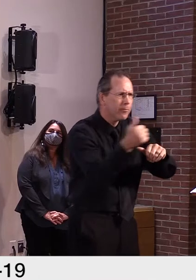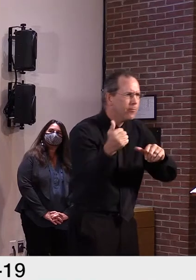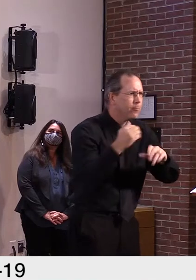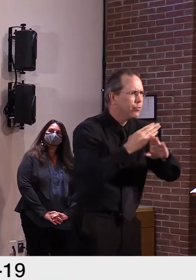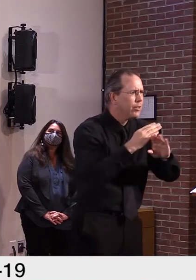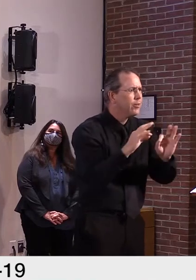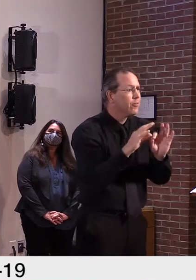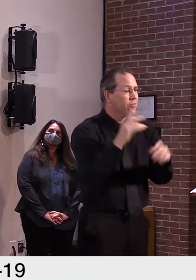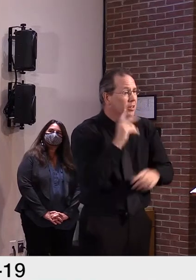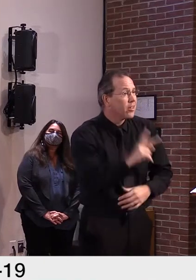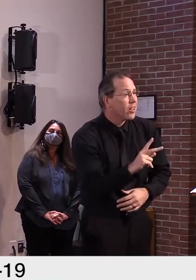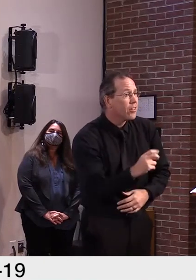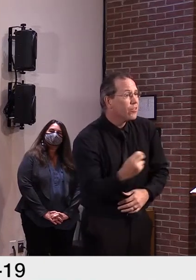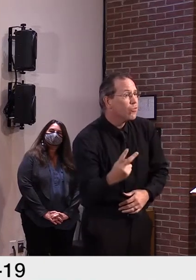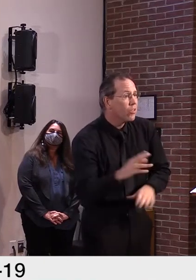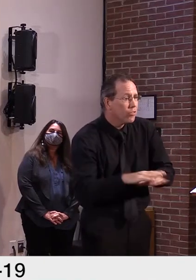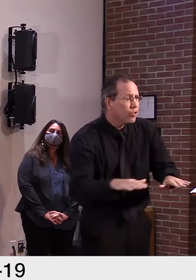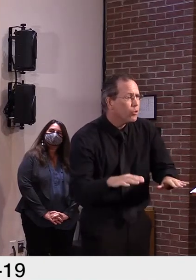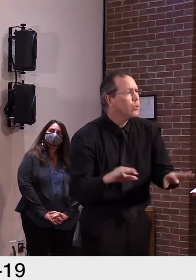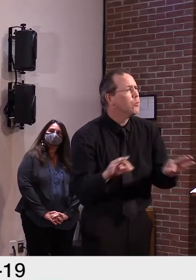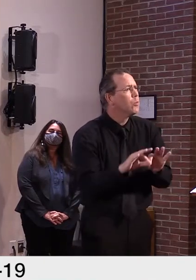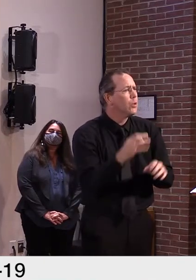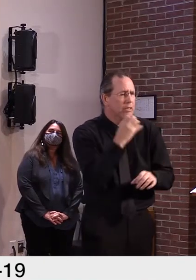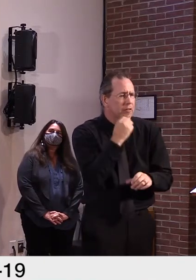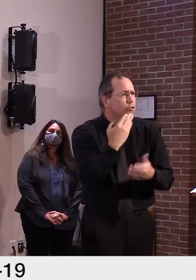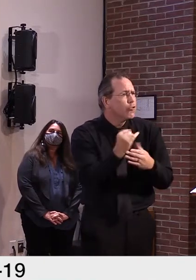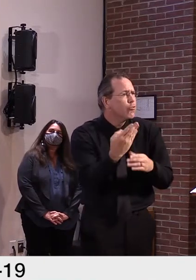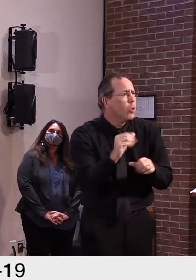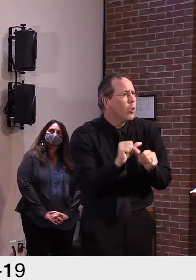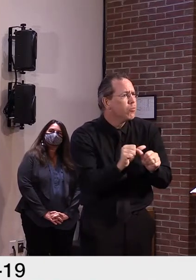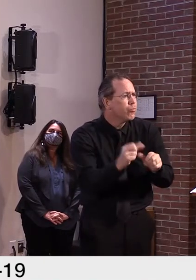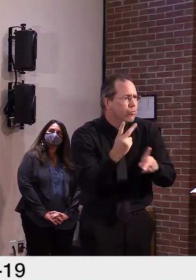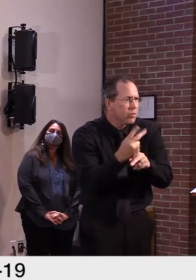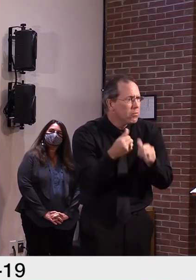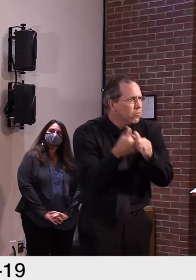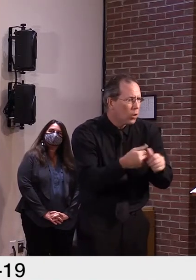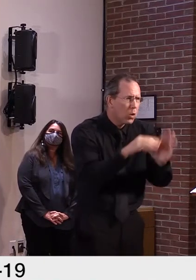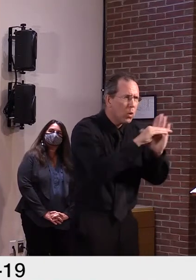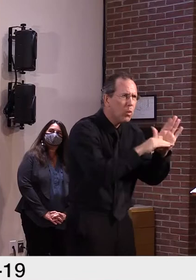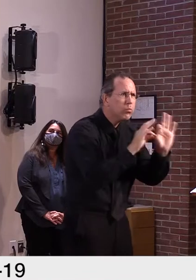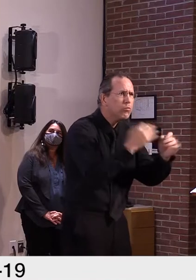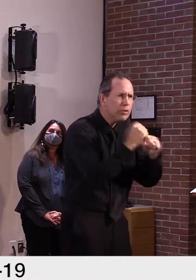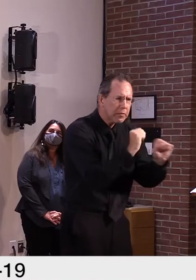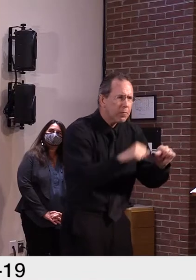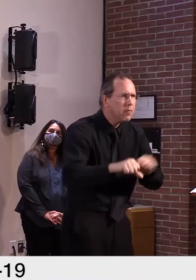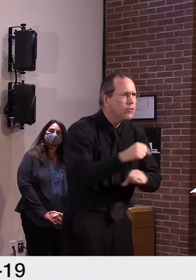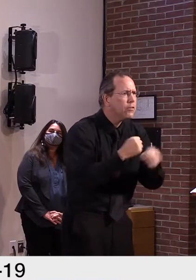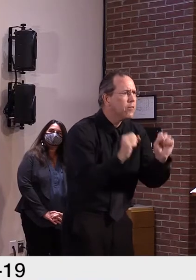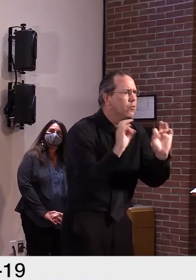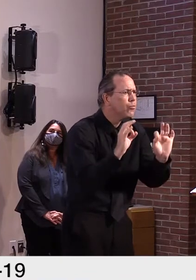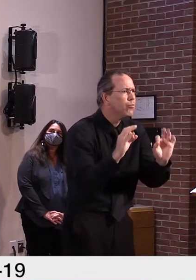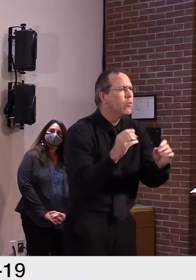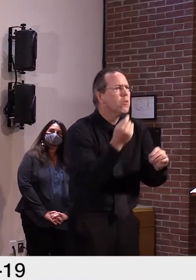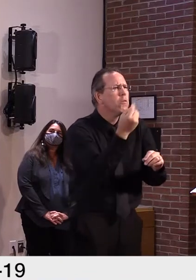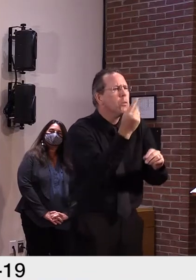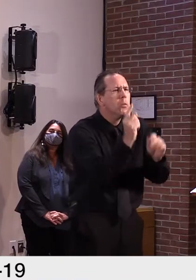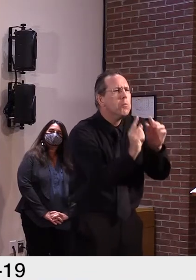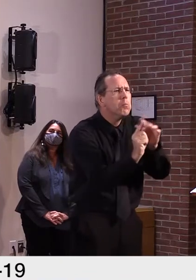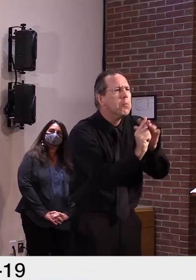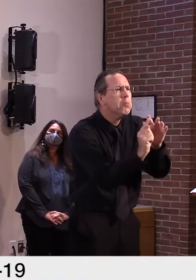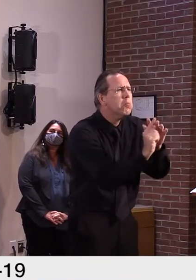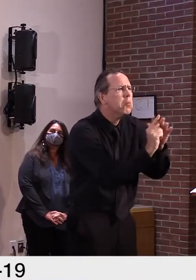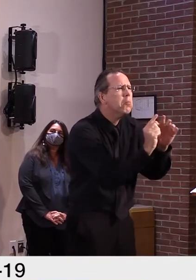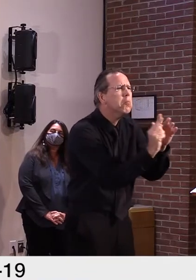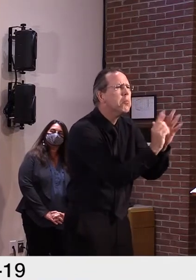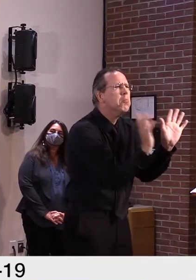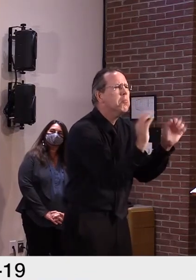thus far and minimal number of cases in our schools. Our childcare experience has